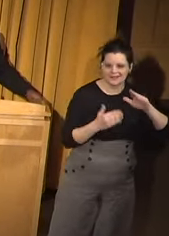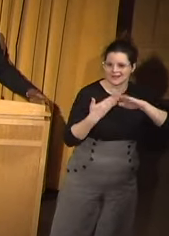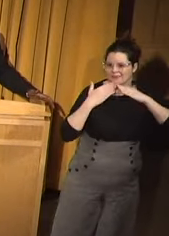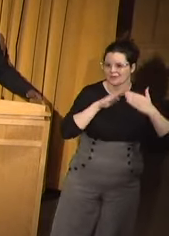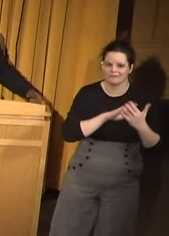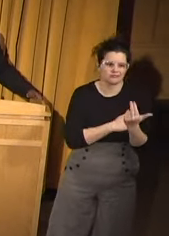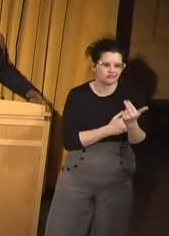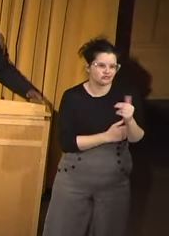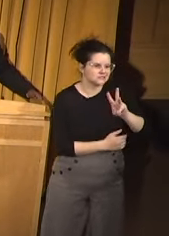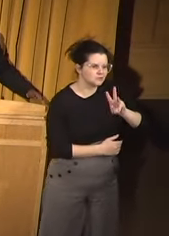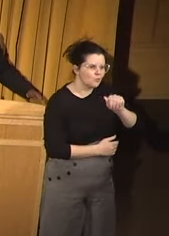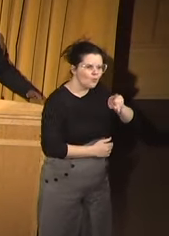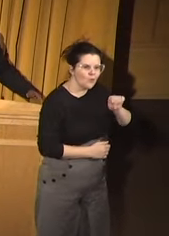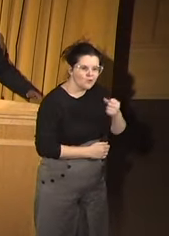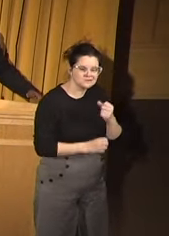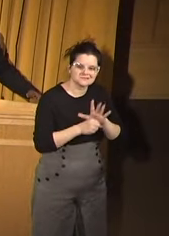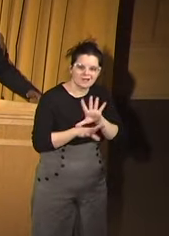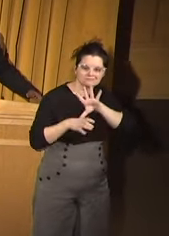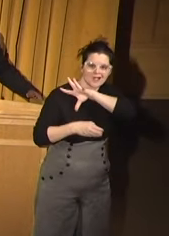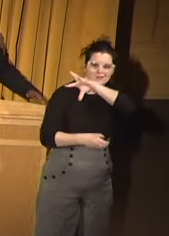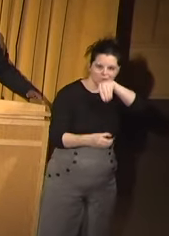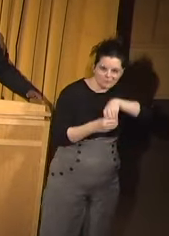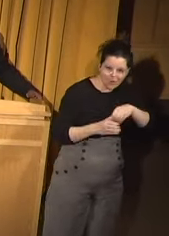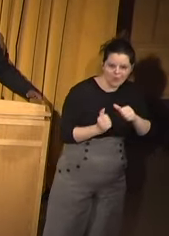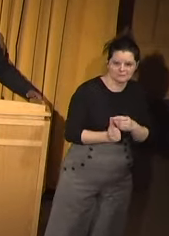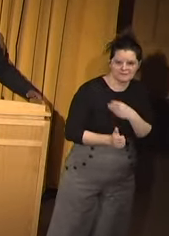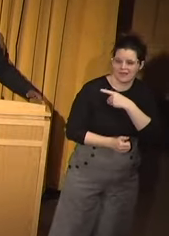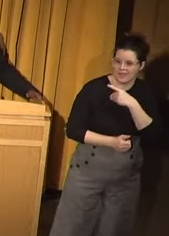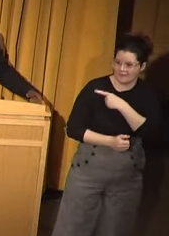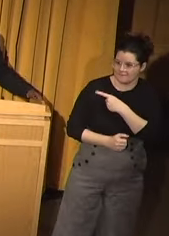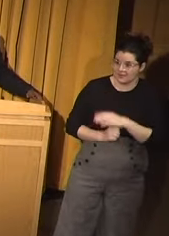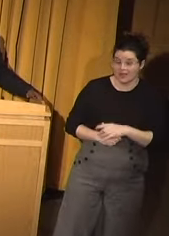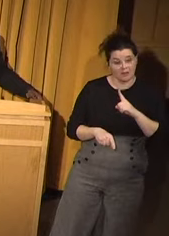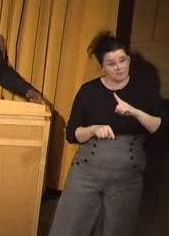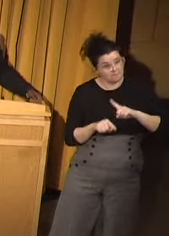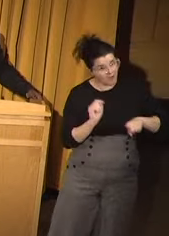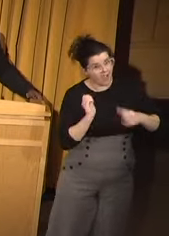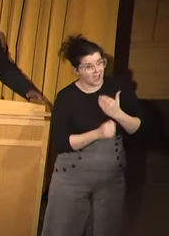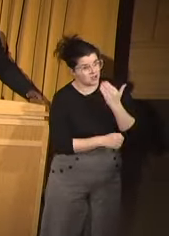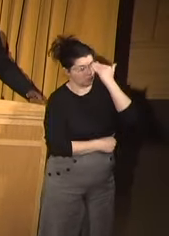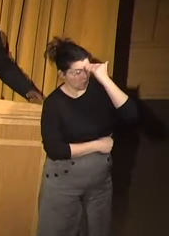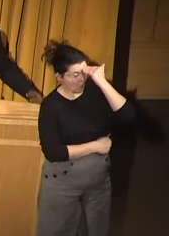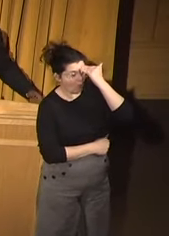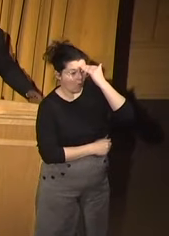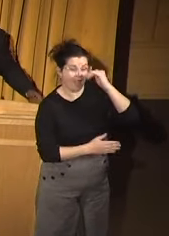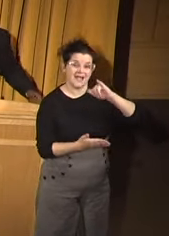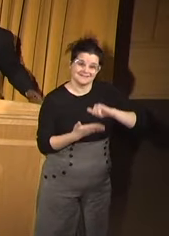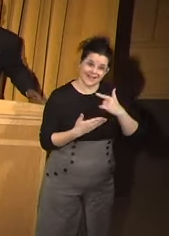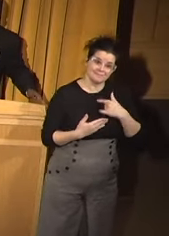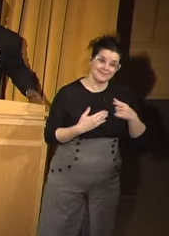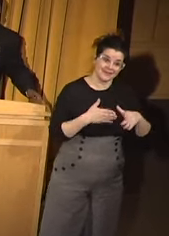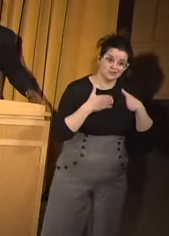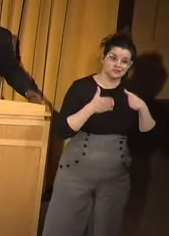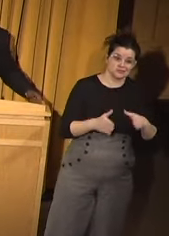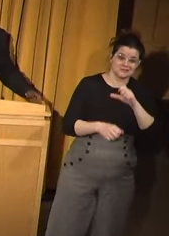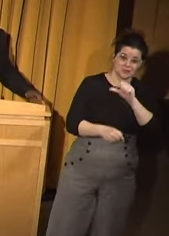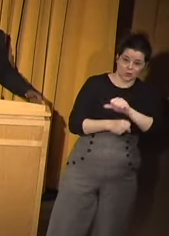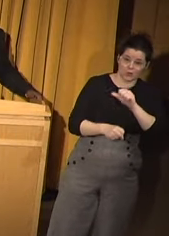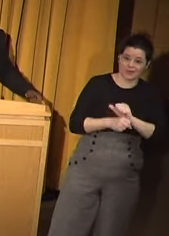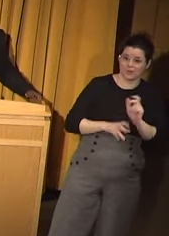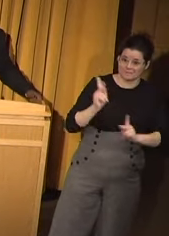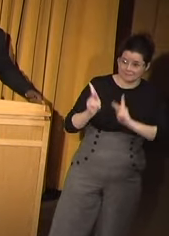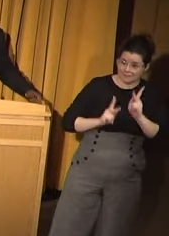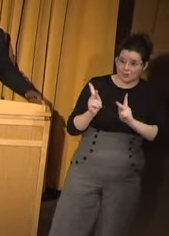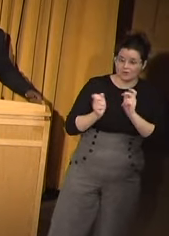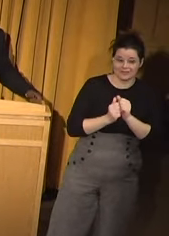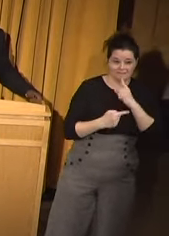compose Minneapolis. But I do know that I've been in the streets working with folks who